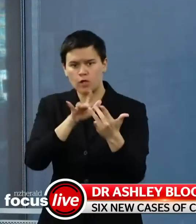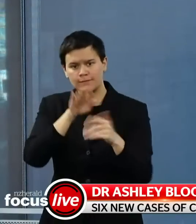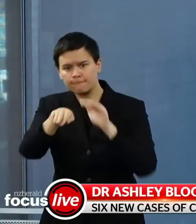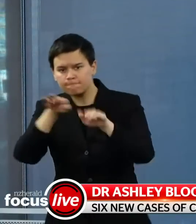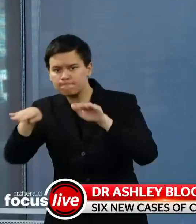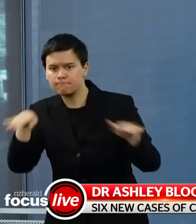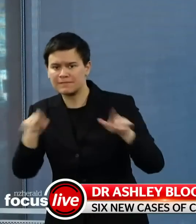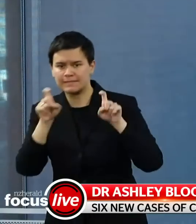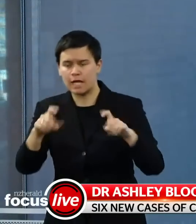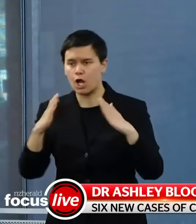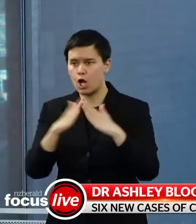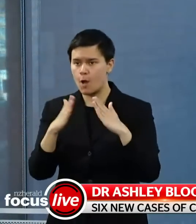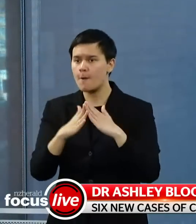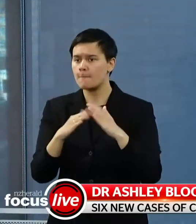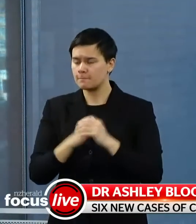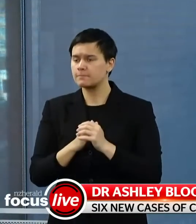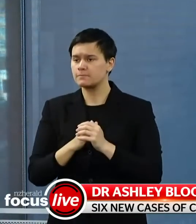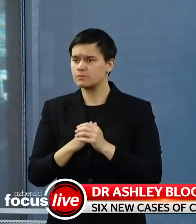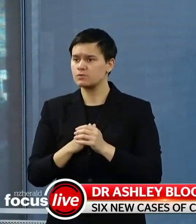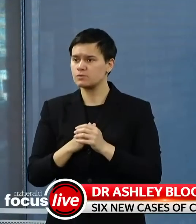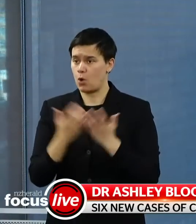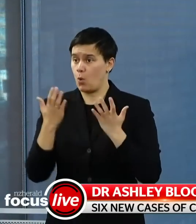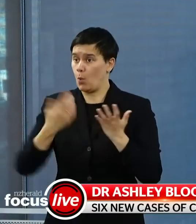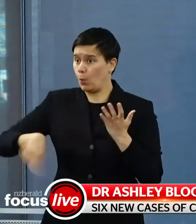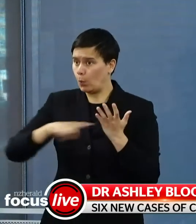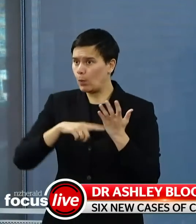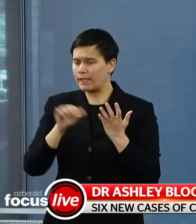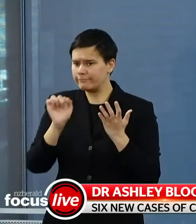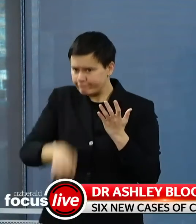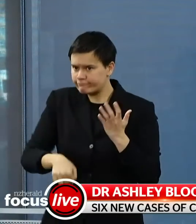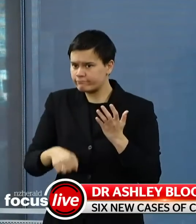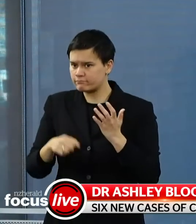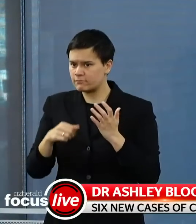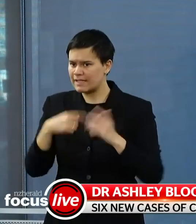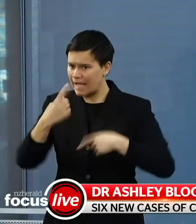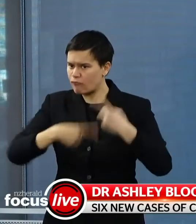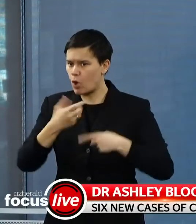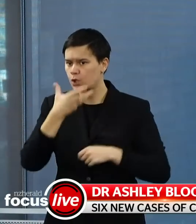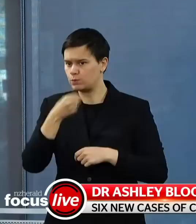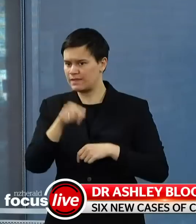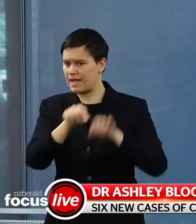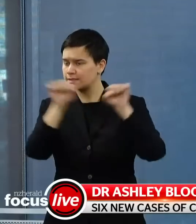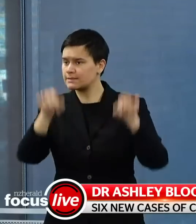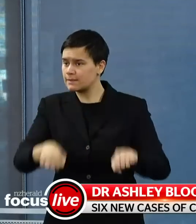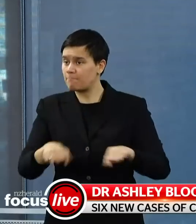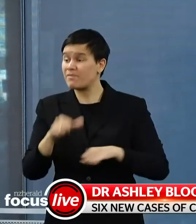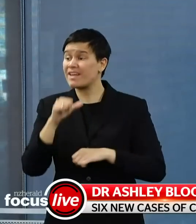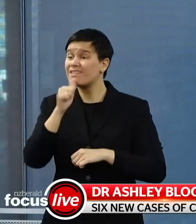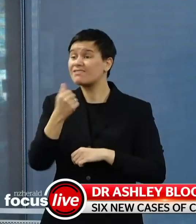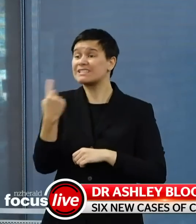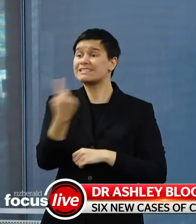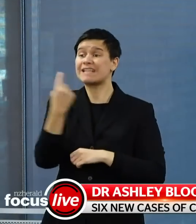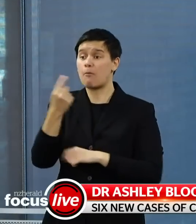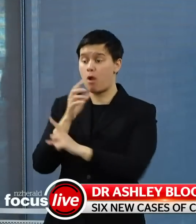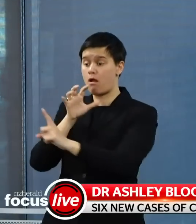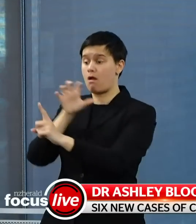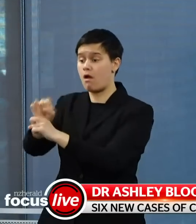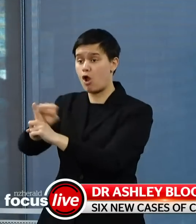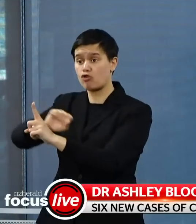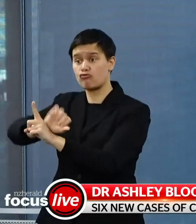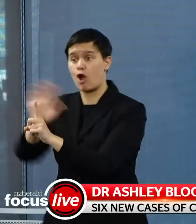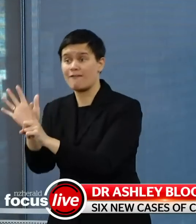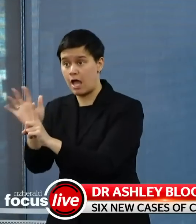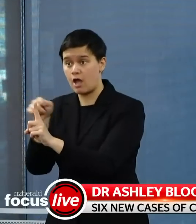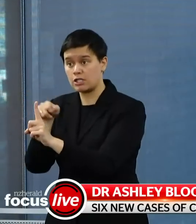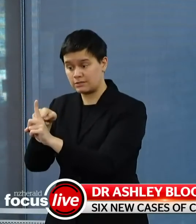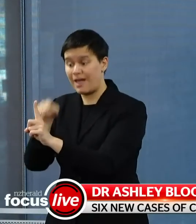connected contact tracing system right across the country. When we find someone with a positive test from COVID-19 we need to be able to quickly